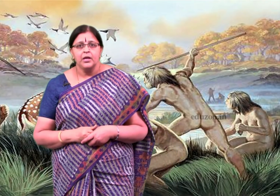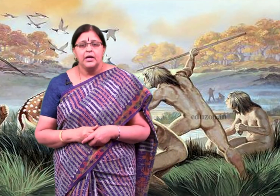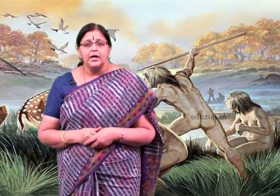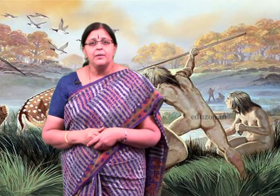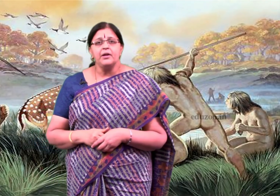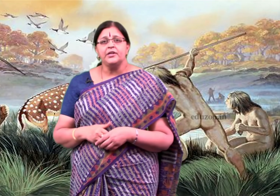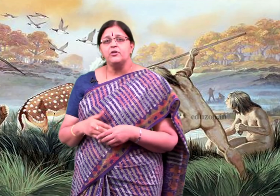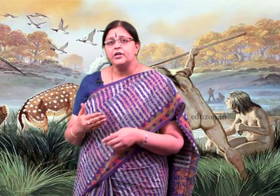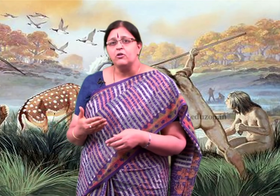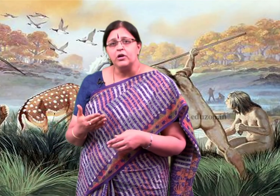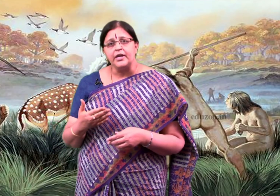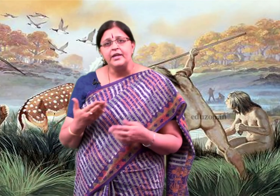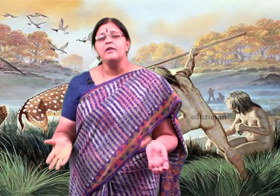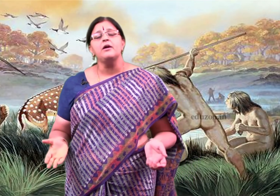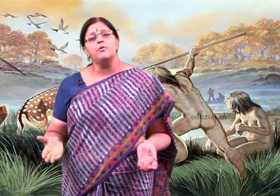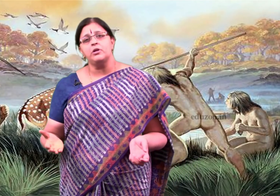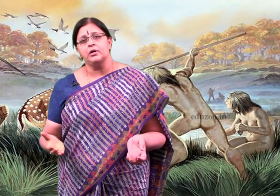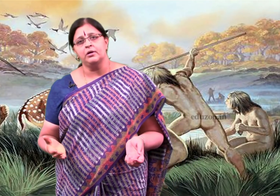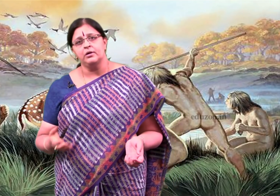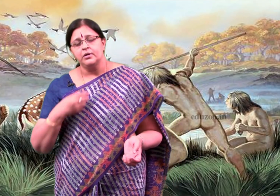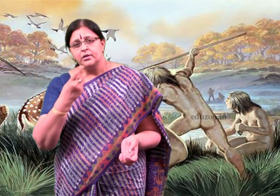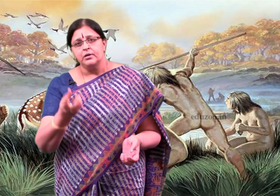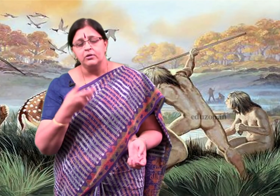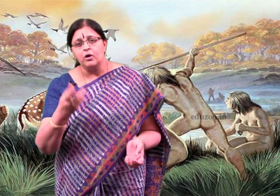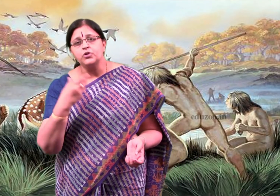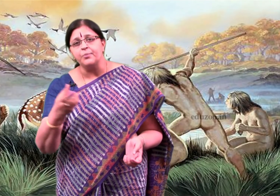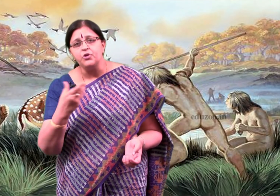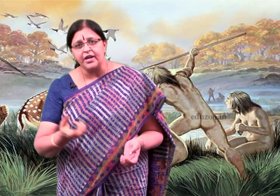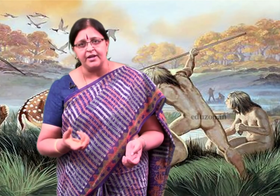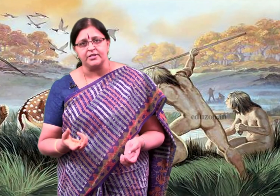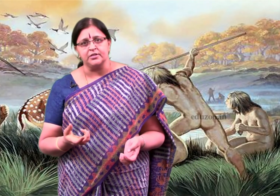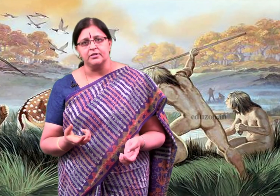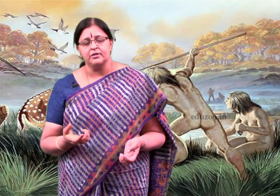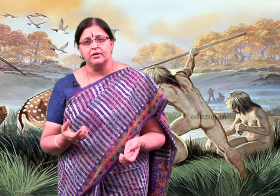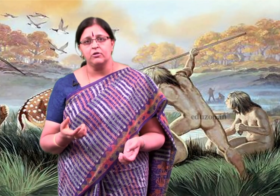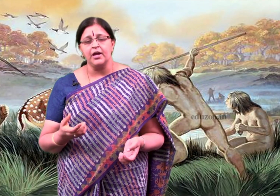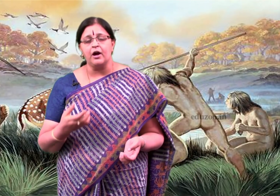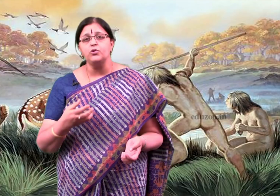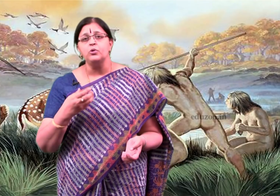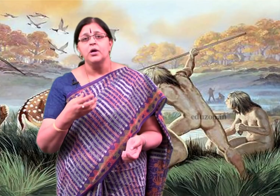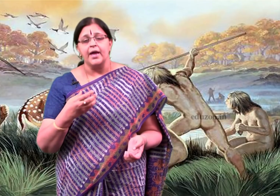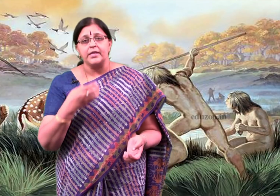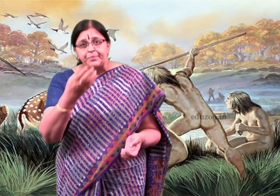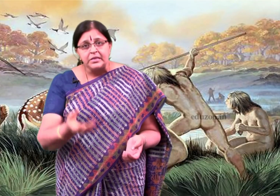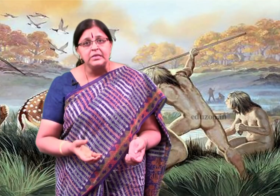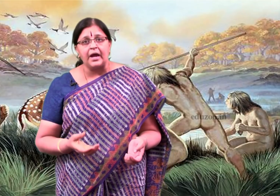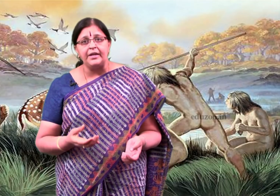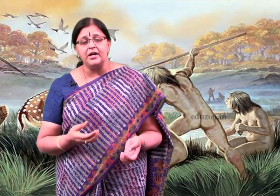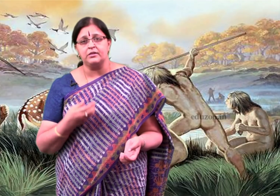early man did not know anything about how to communicate, how to express his ideas,